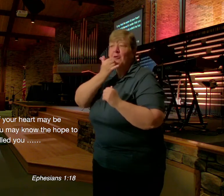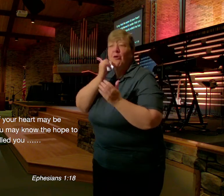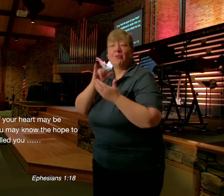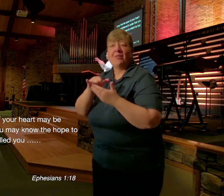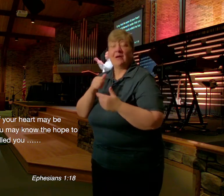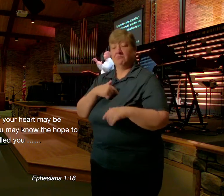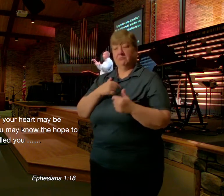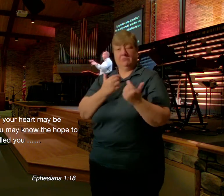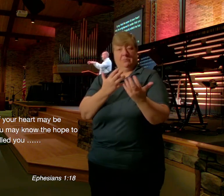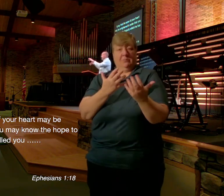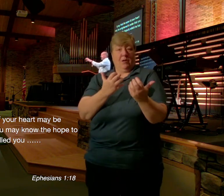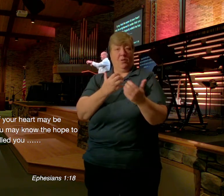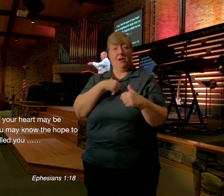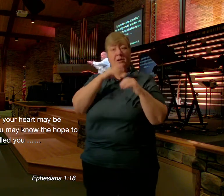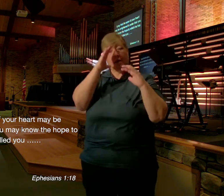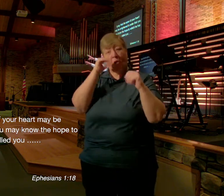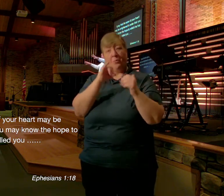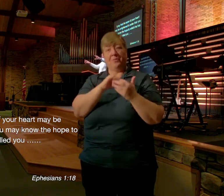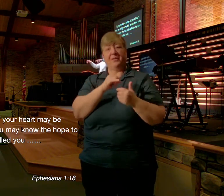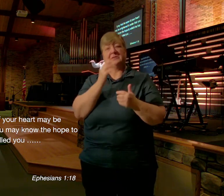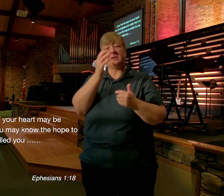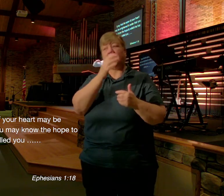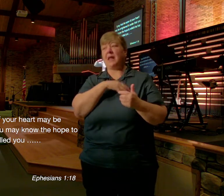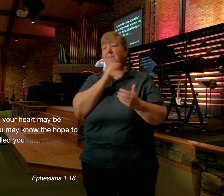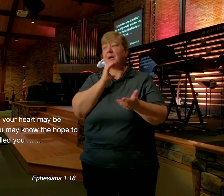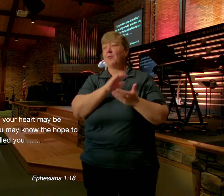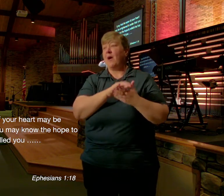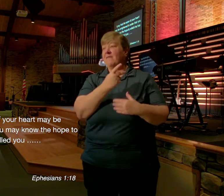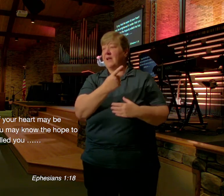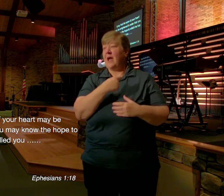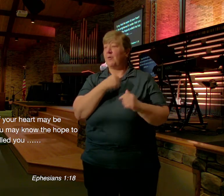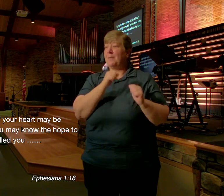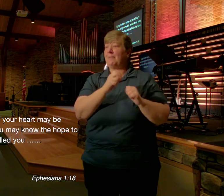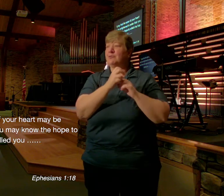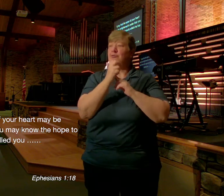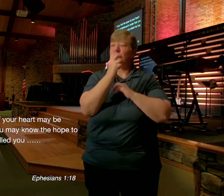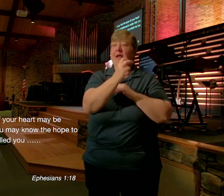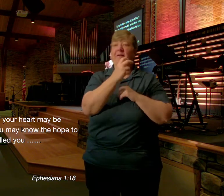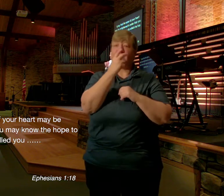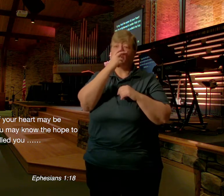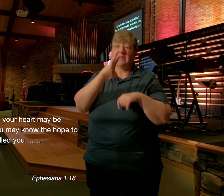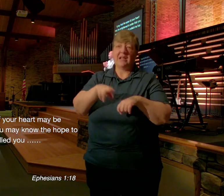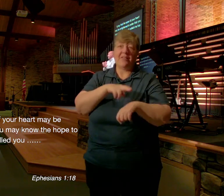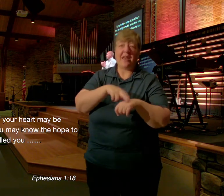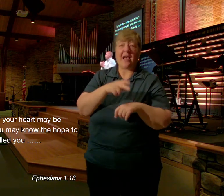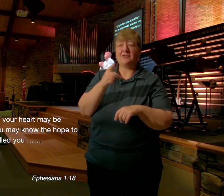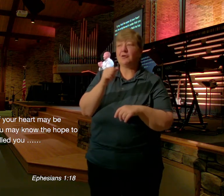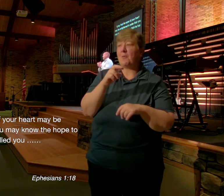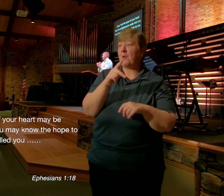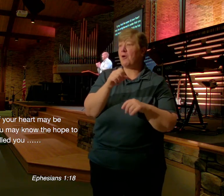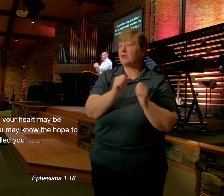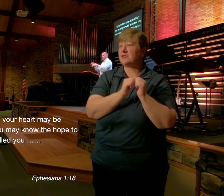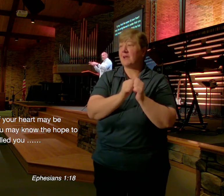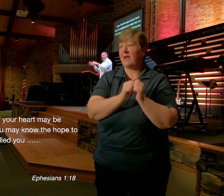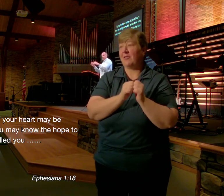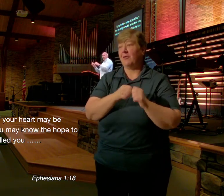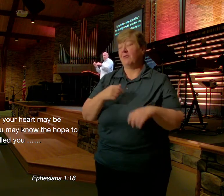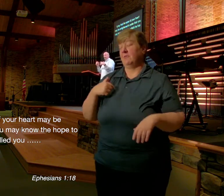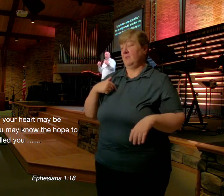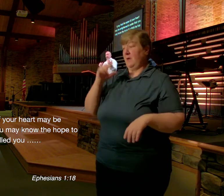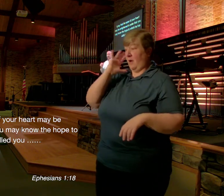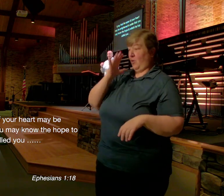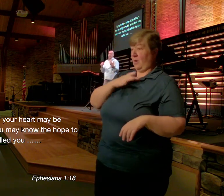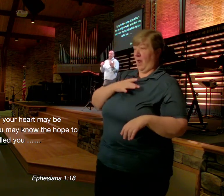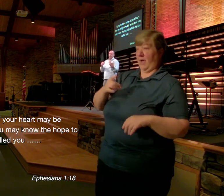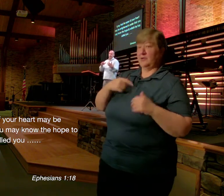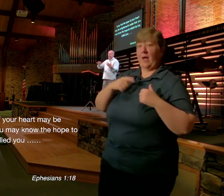and I Will be able To travel And see You know Like the National parks Together I'd like to Have a lake House Or at least Use your